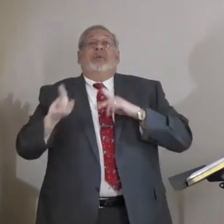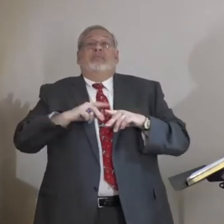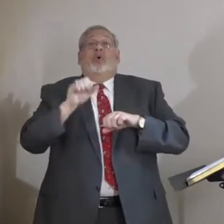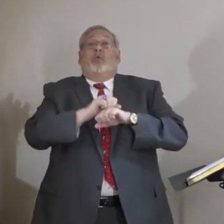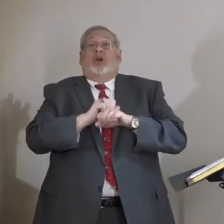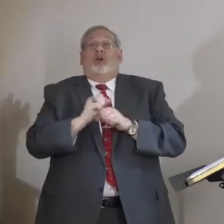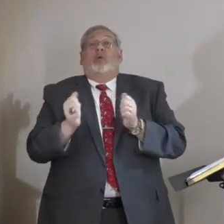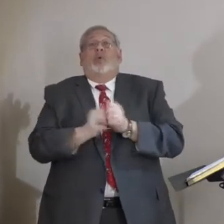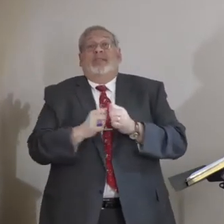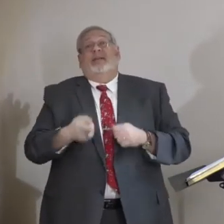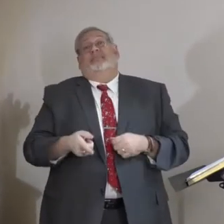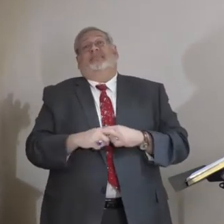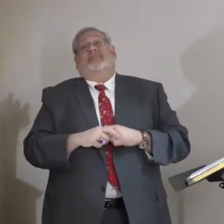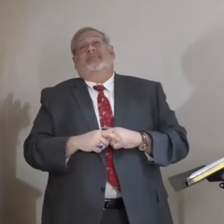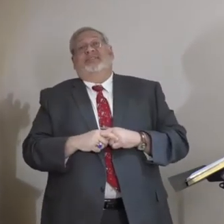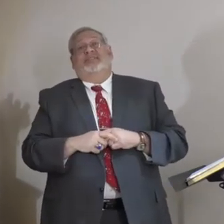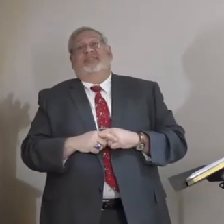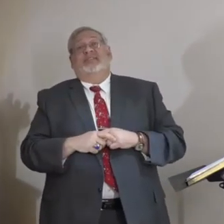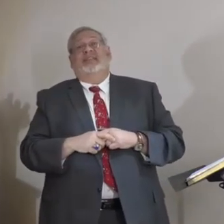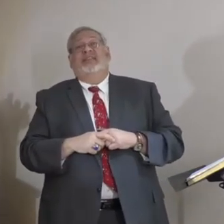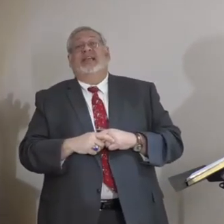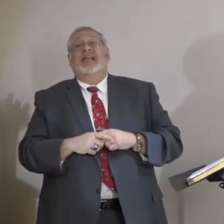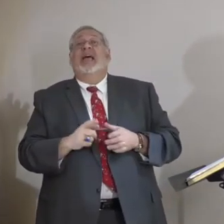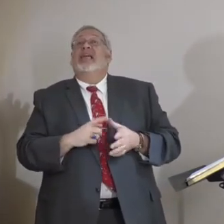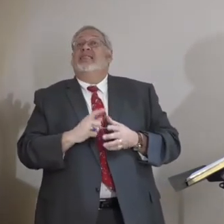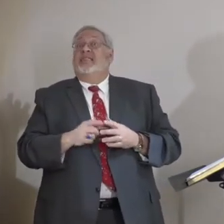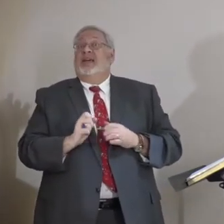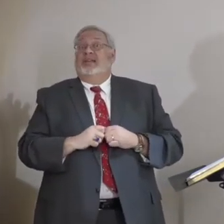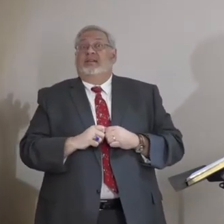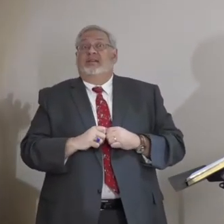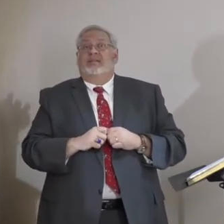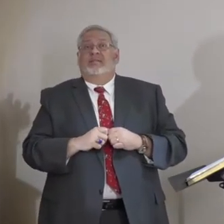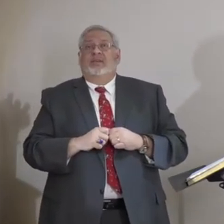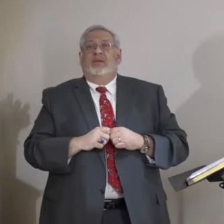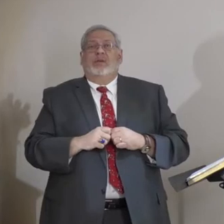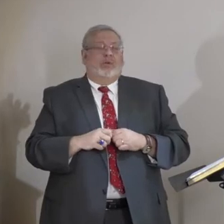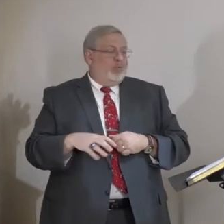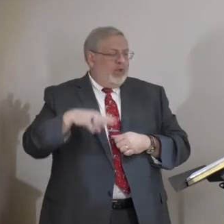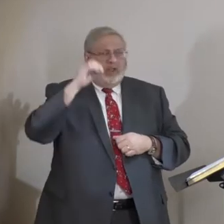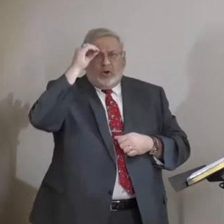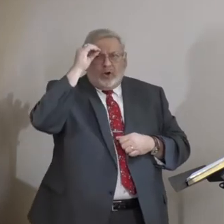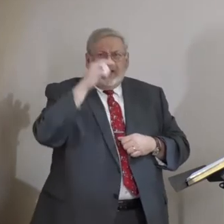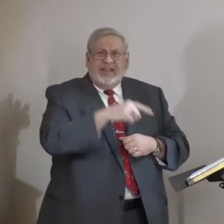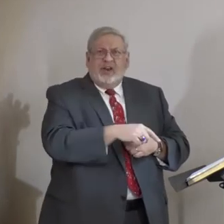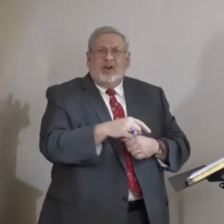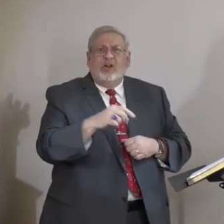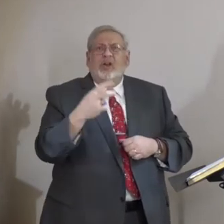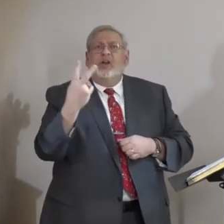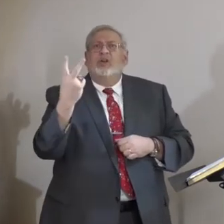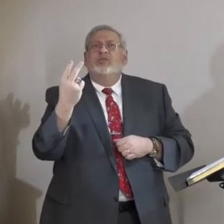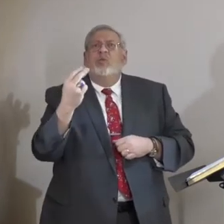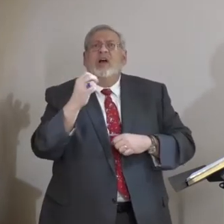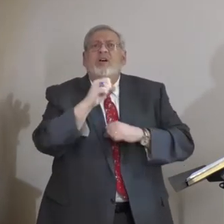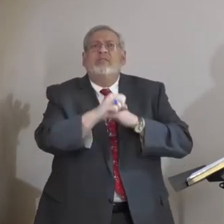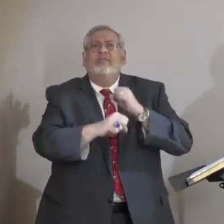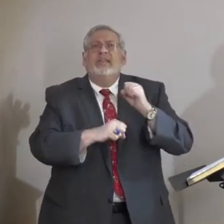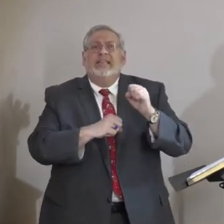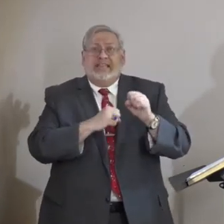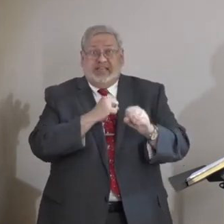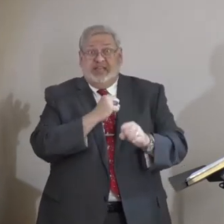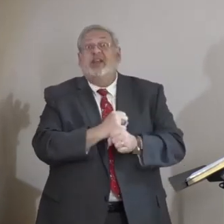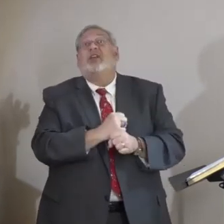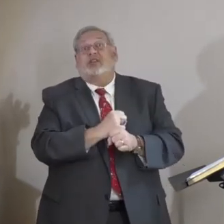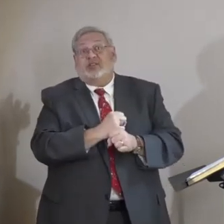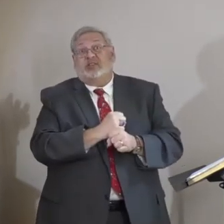walls. And he's putting them on the walls. But then, we find out here that for 12 years, as he served as the